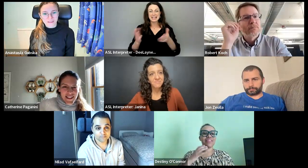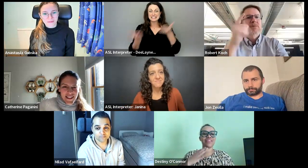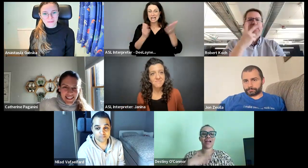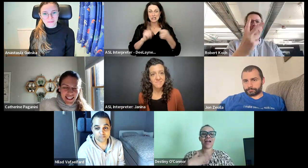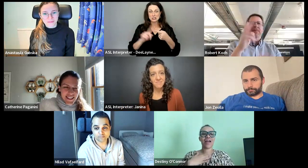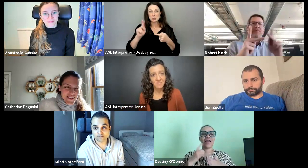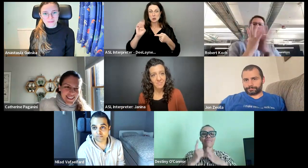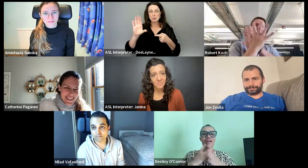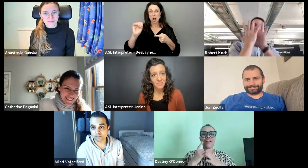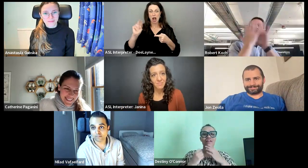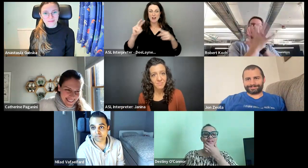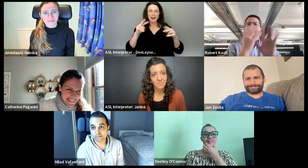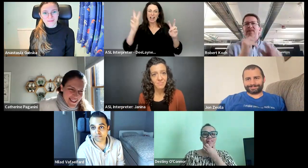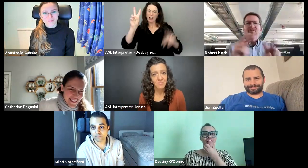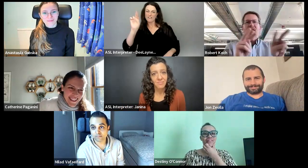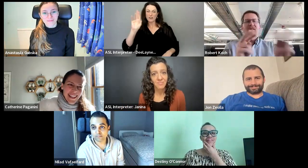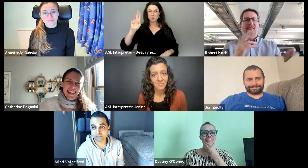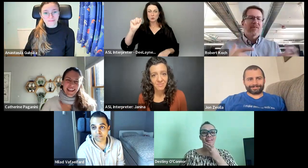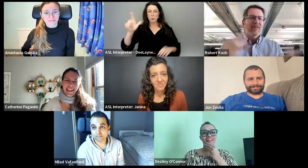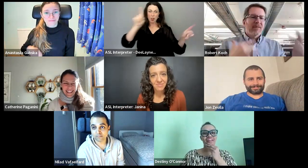even like virtually make a tour through the.